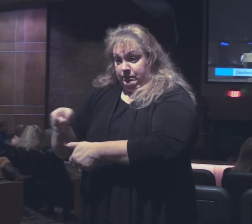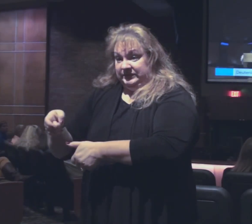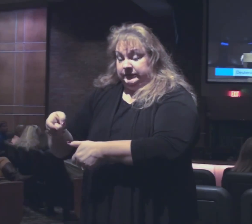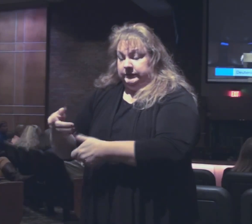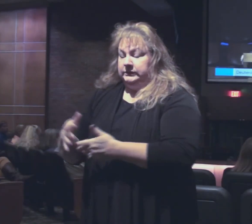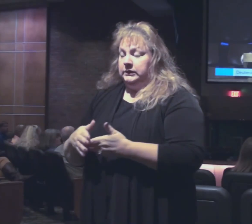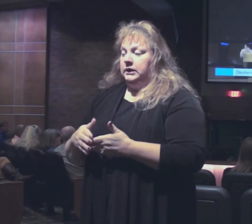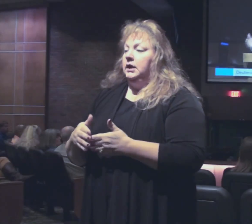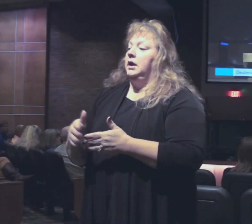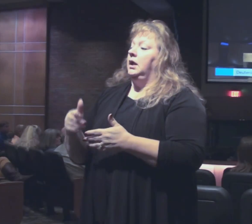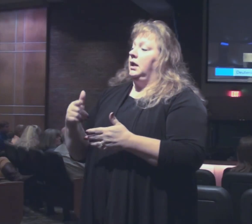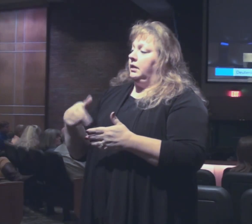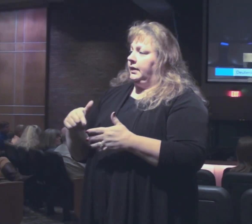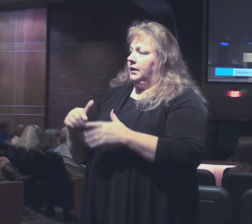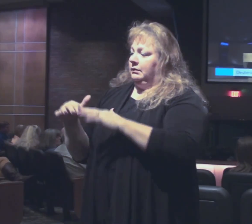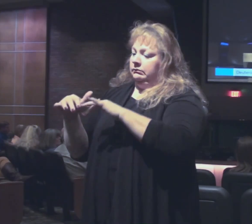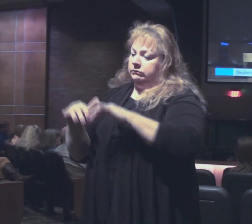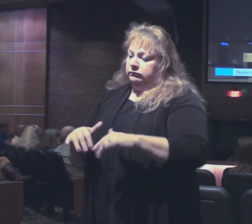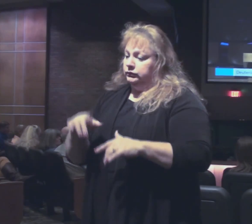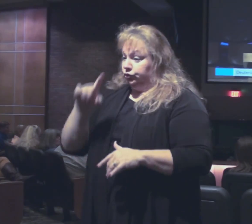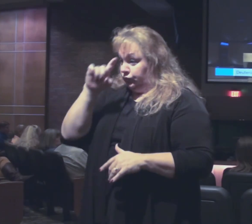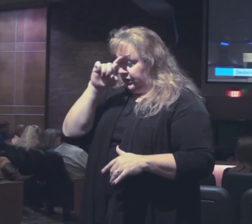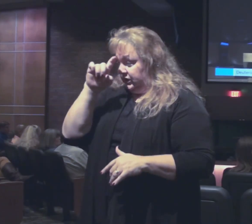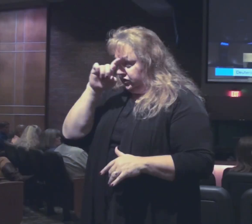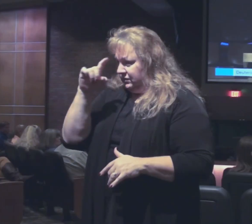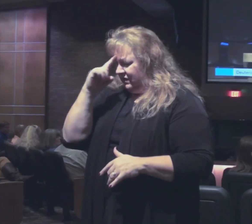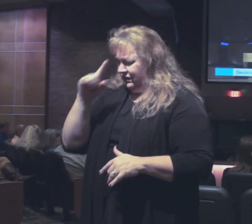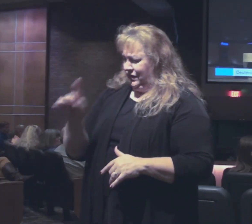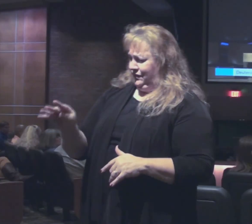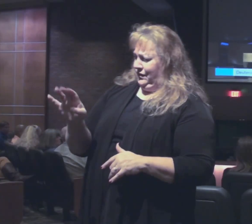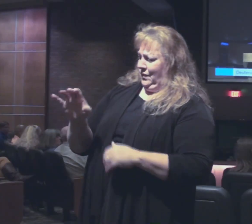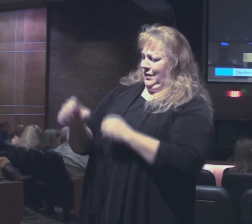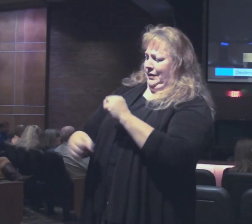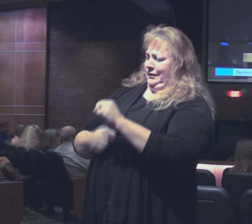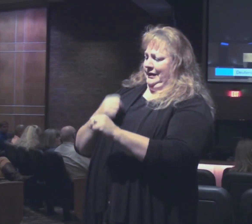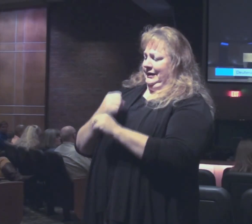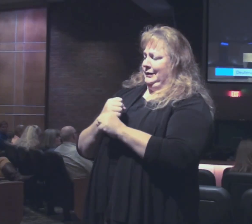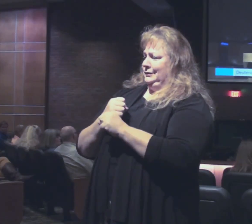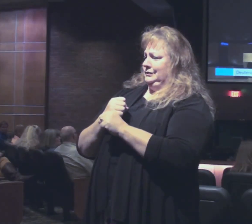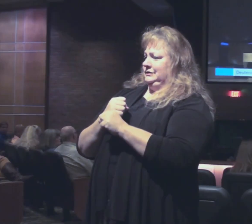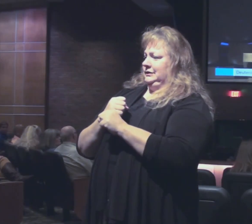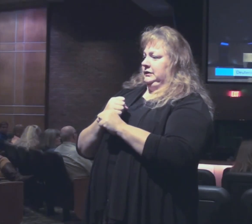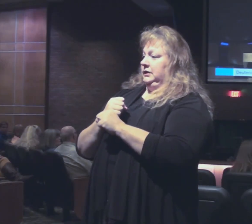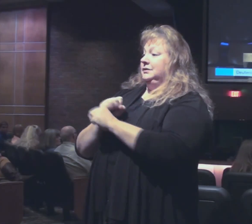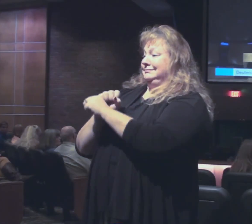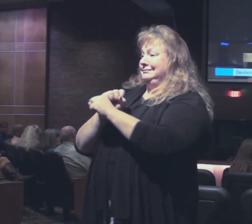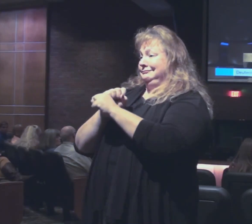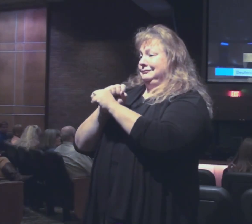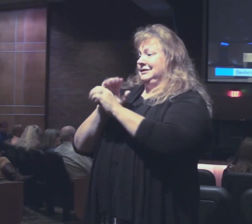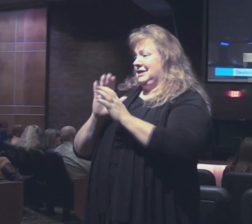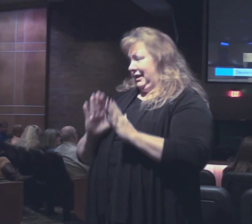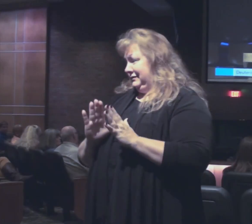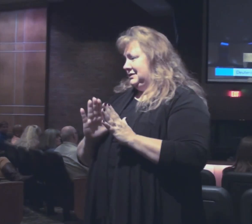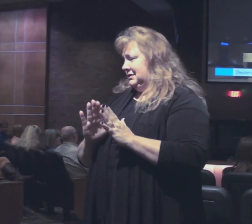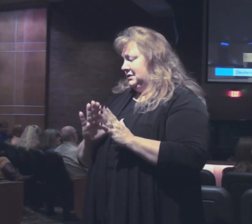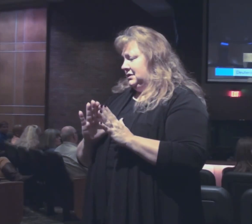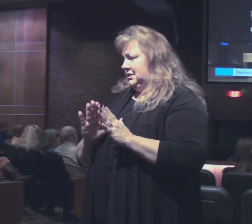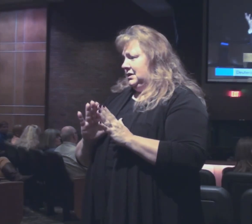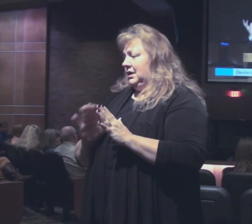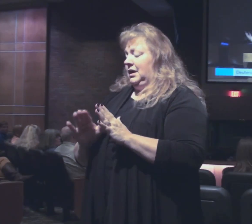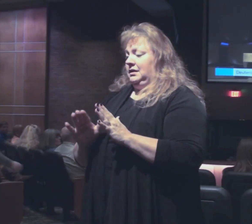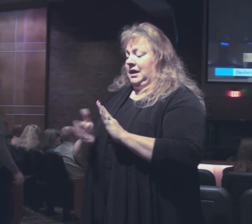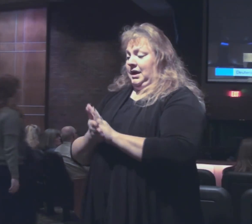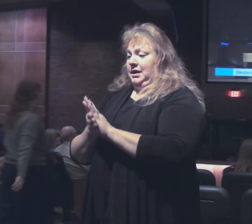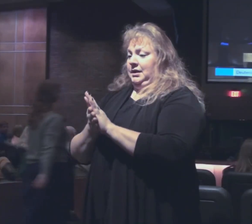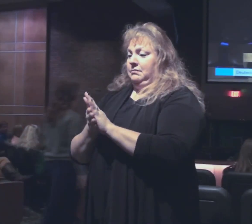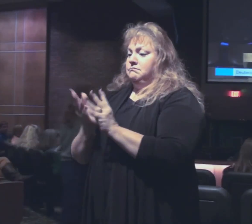And then while they go down into Egypt for 400 years of bondage, they grow into